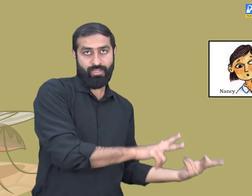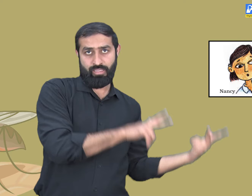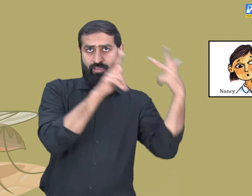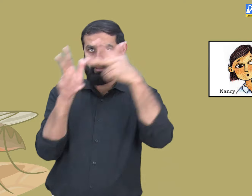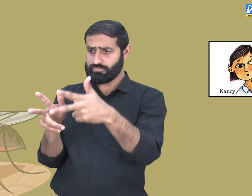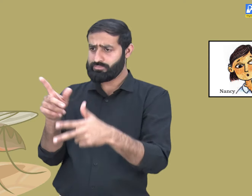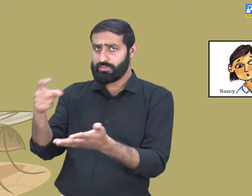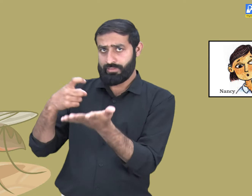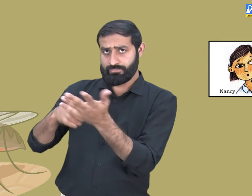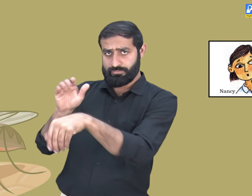Nancy asked,